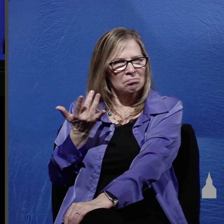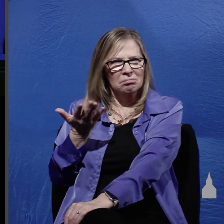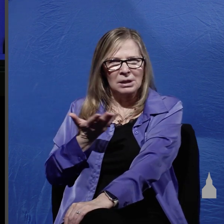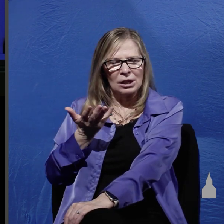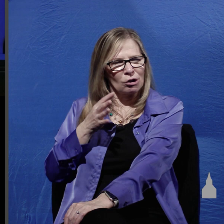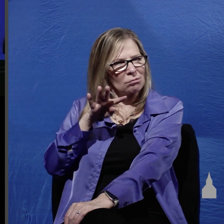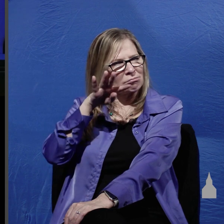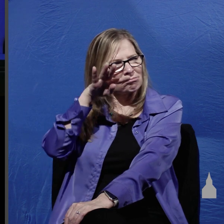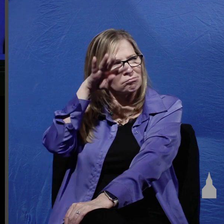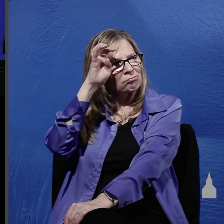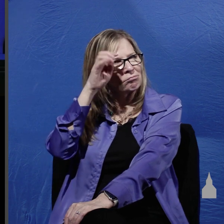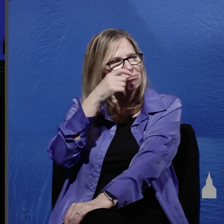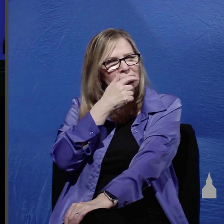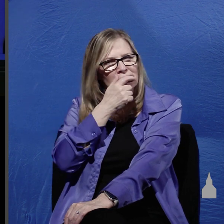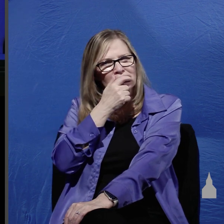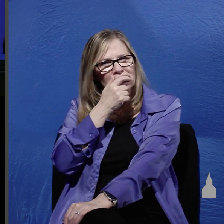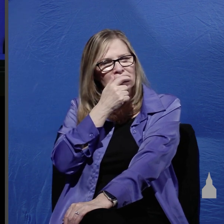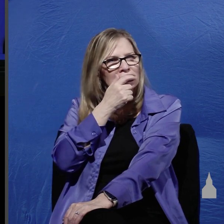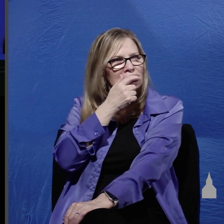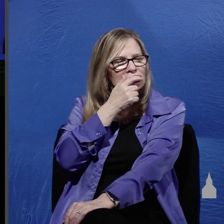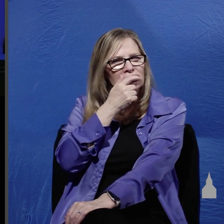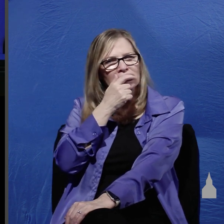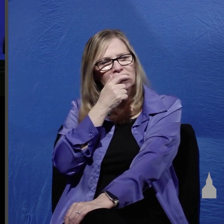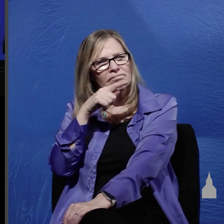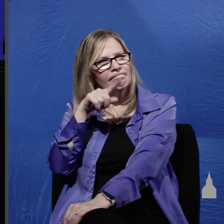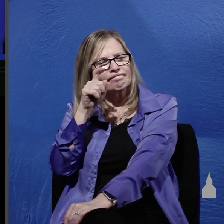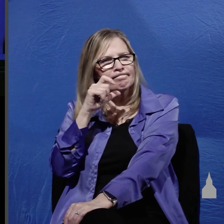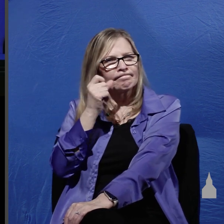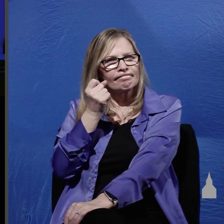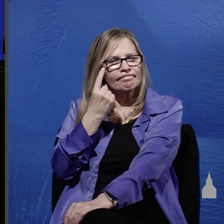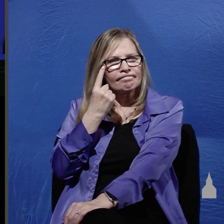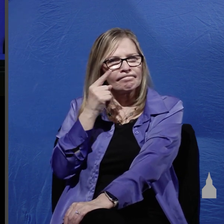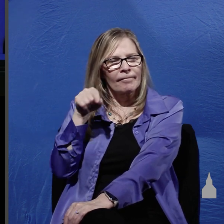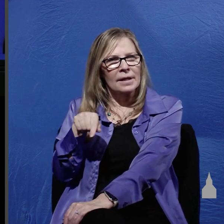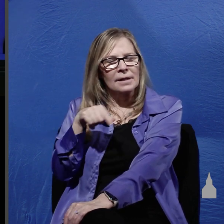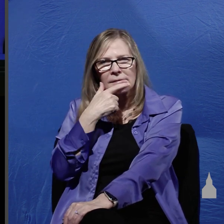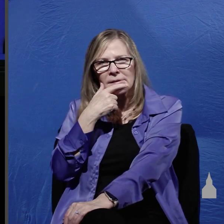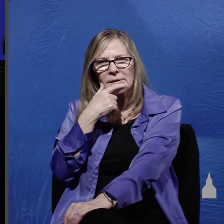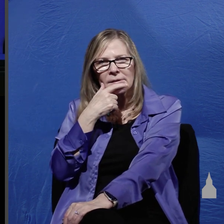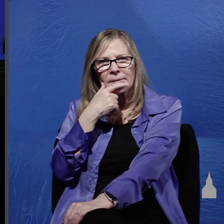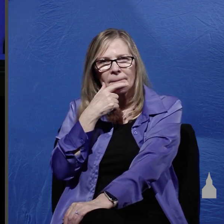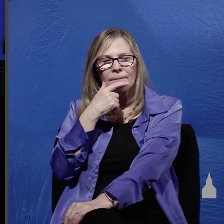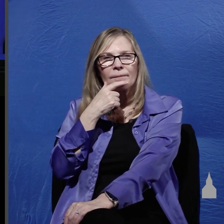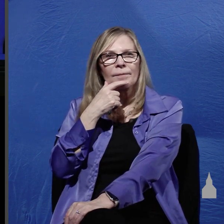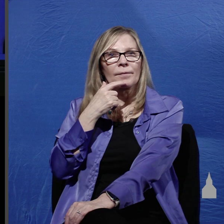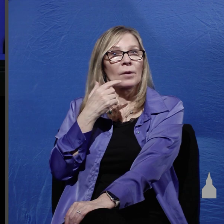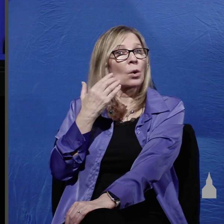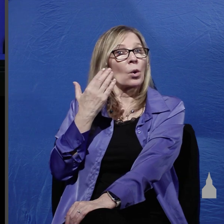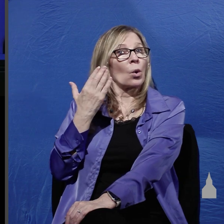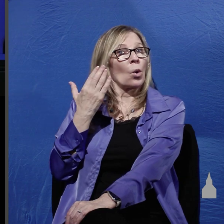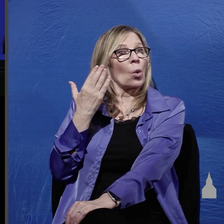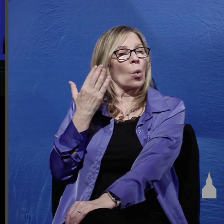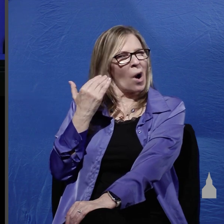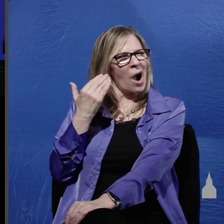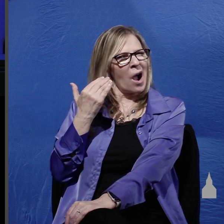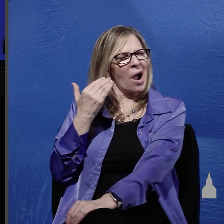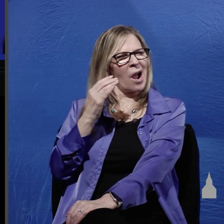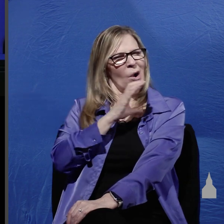puzzled he's perplexed he can't understand this why were Christ's grave